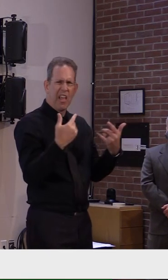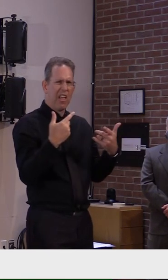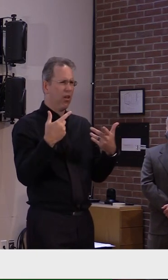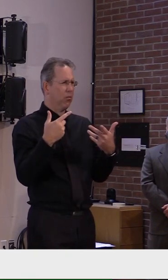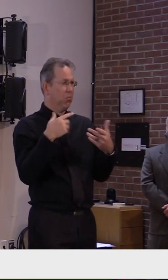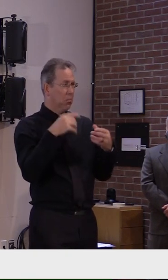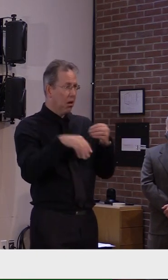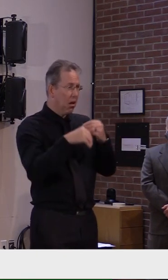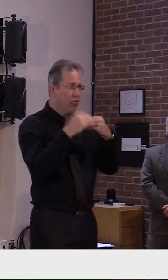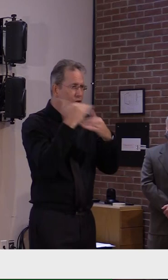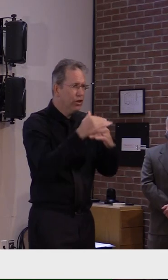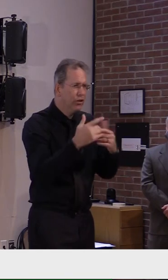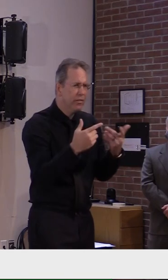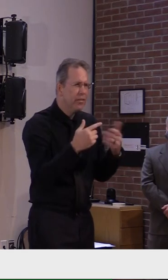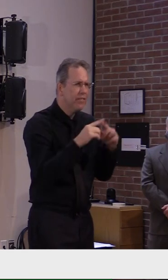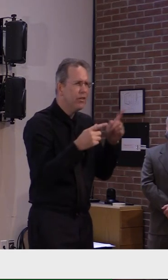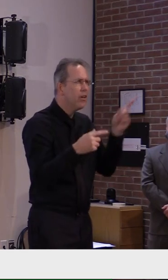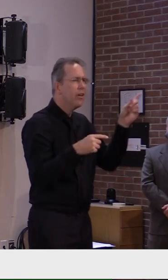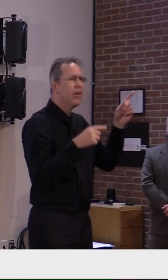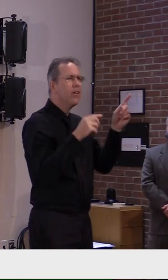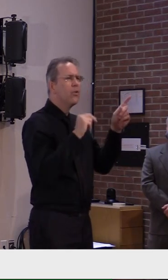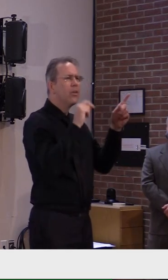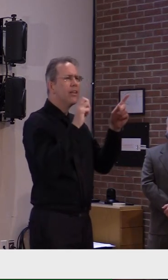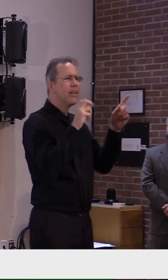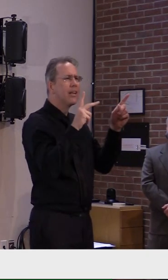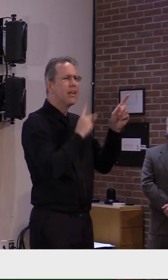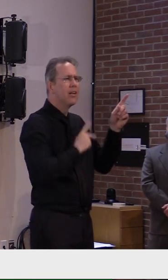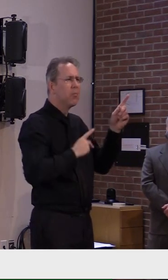by New Hampshire in some respects. Dr. Levine.